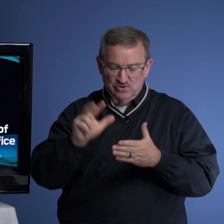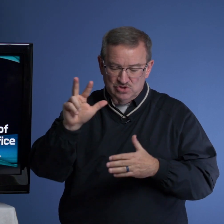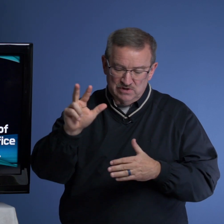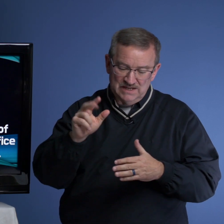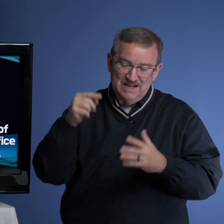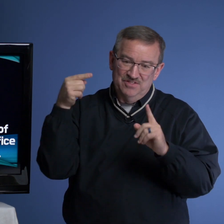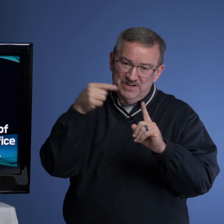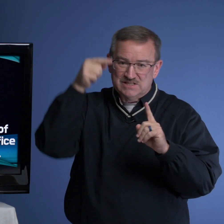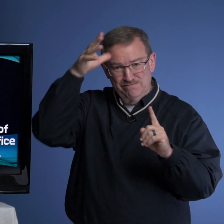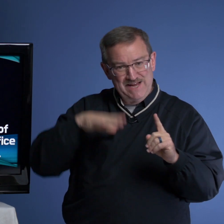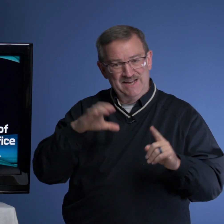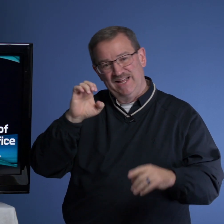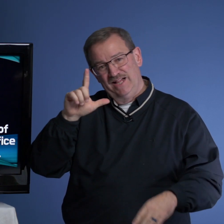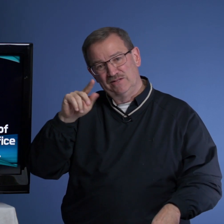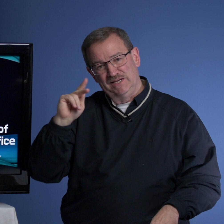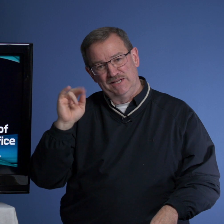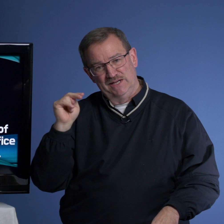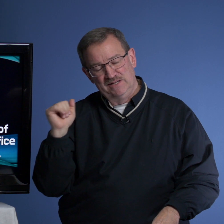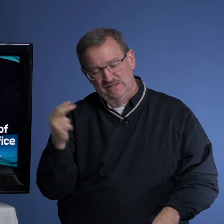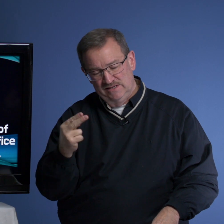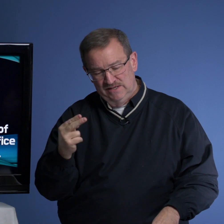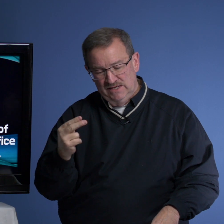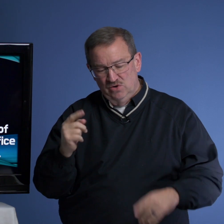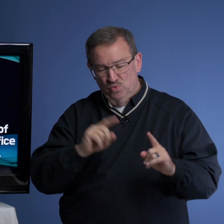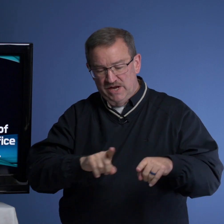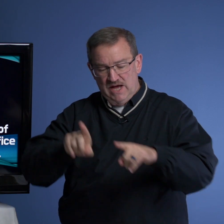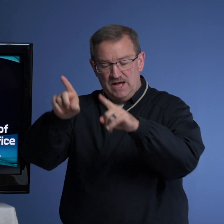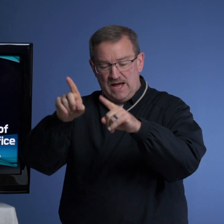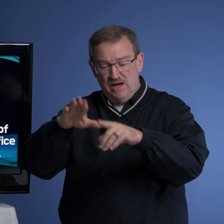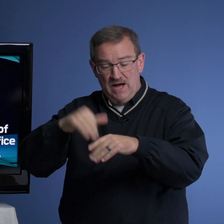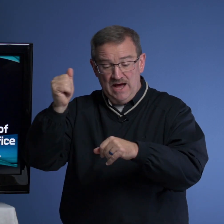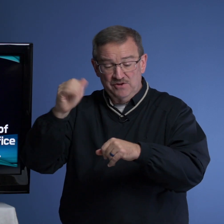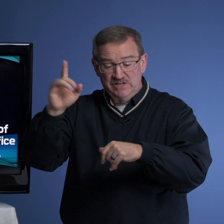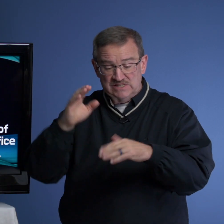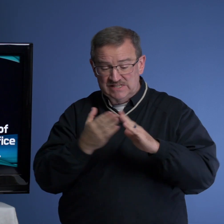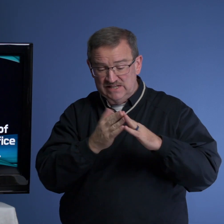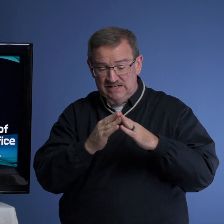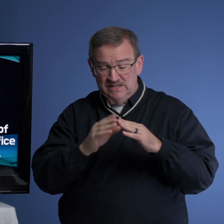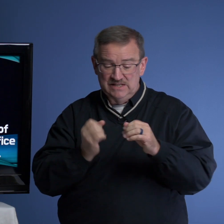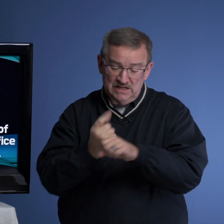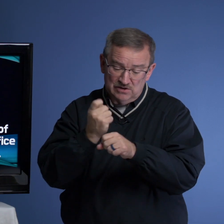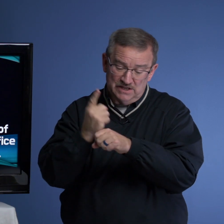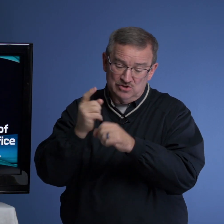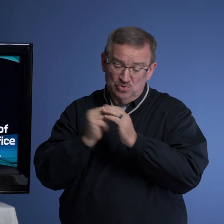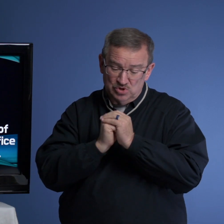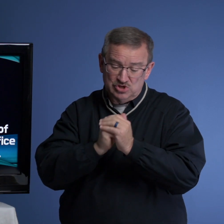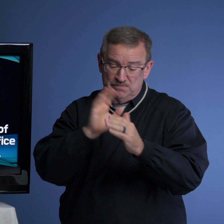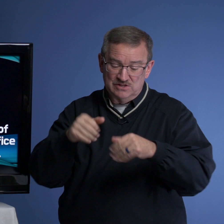verse 3. This man, Elkanah, went out of his city yearly to worship and